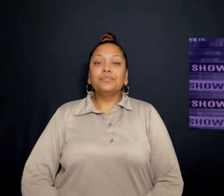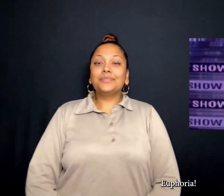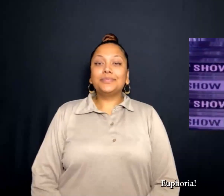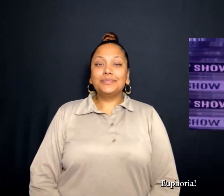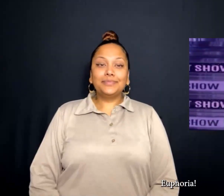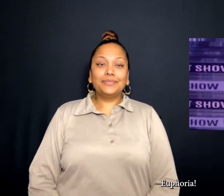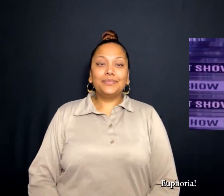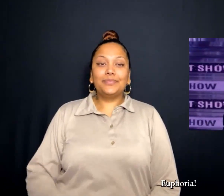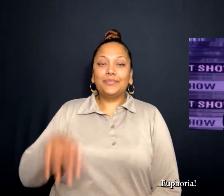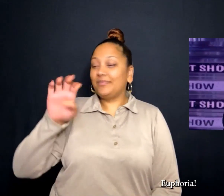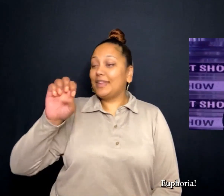Euphoria!